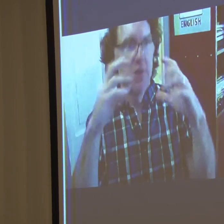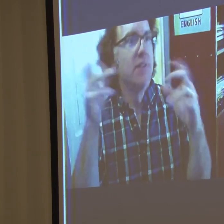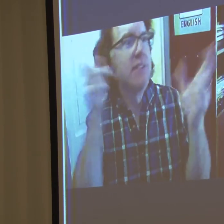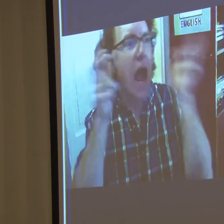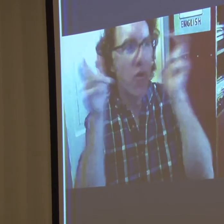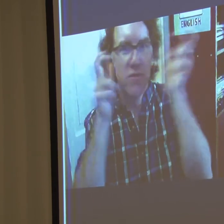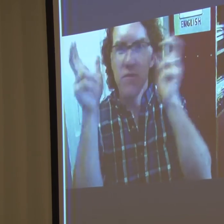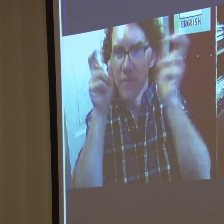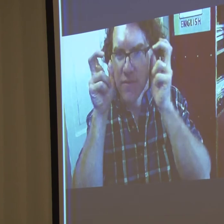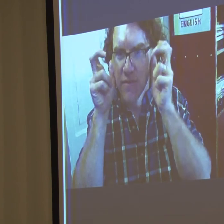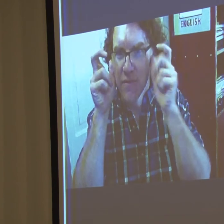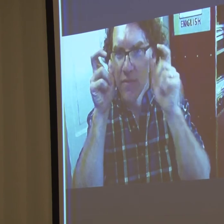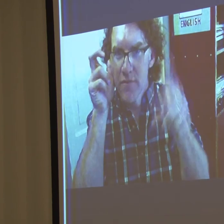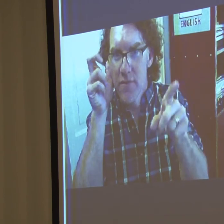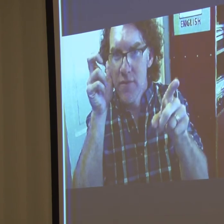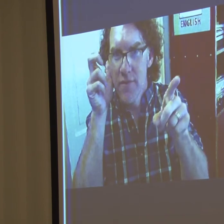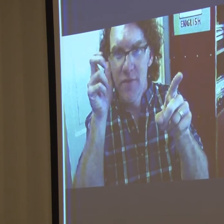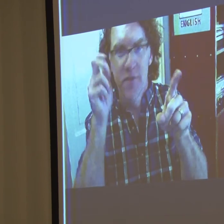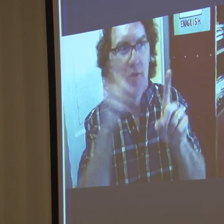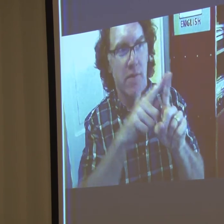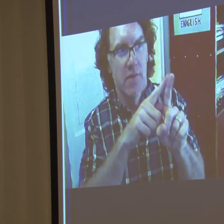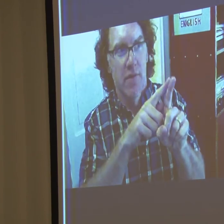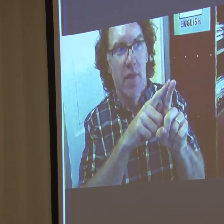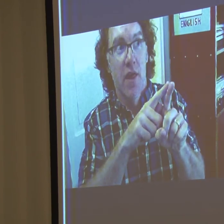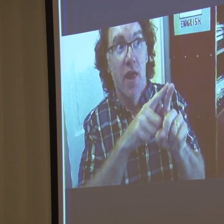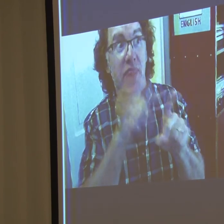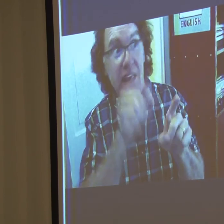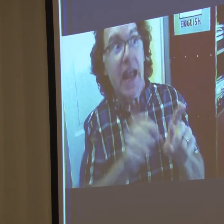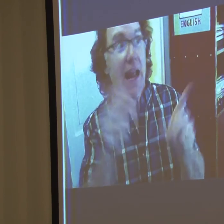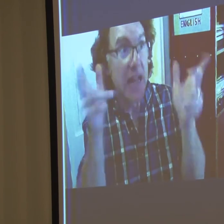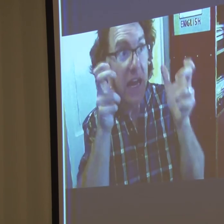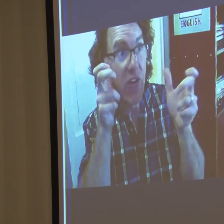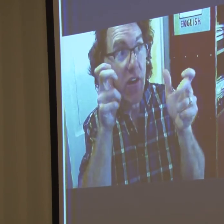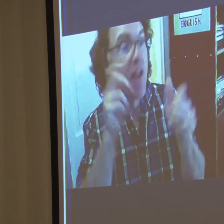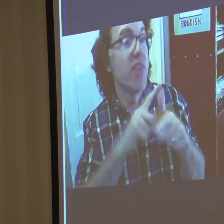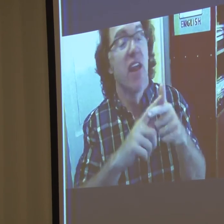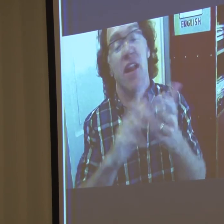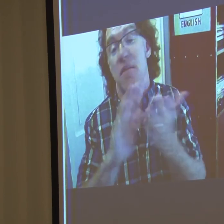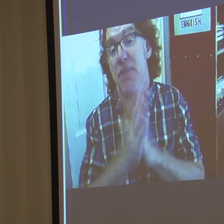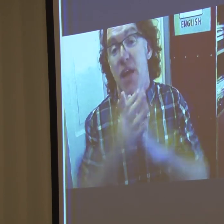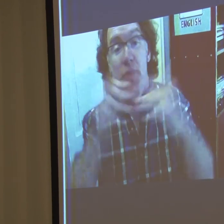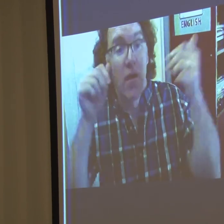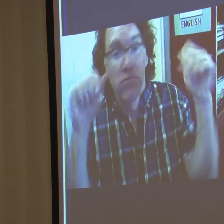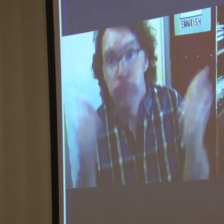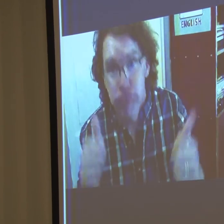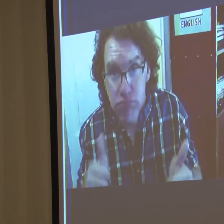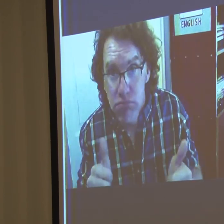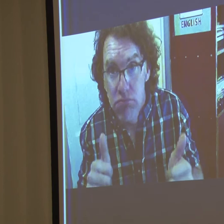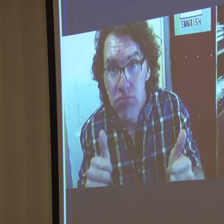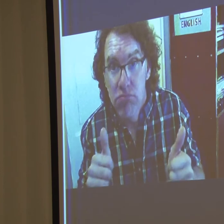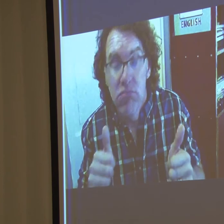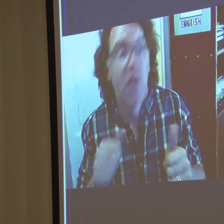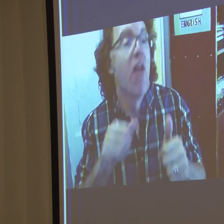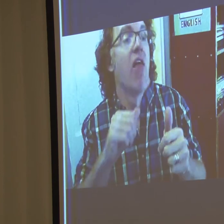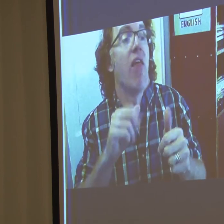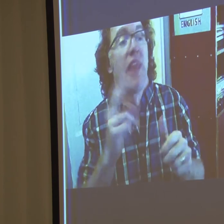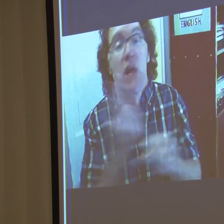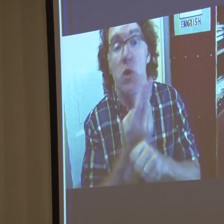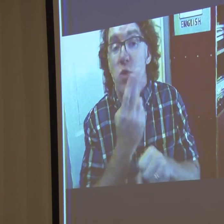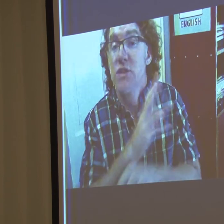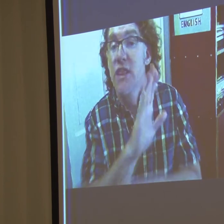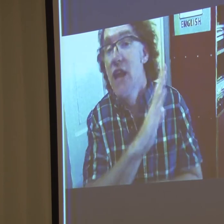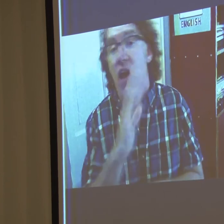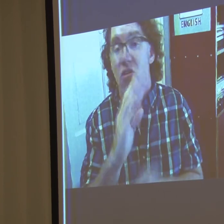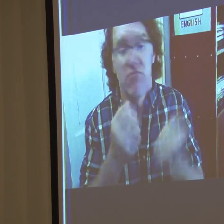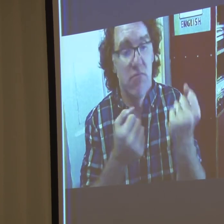will have their memory of being able to hear and that will have been developed in their brain because they may have